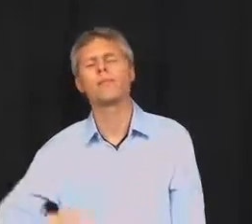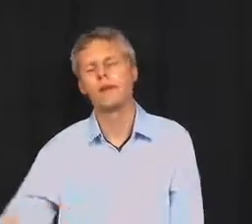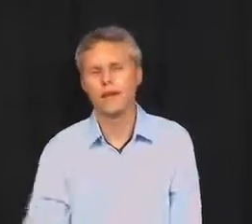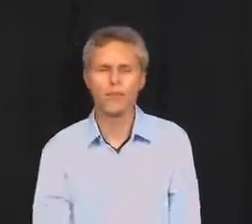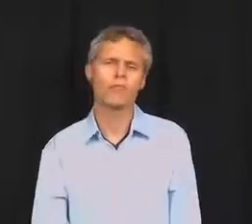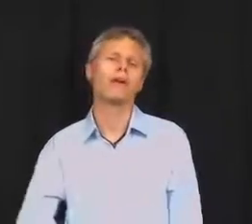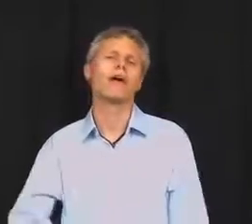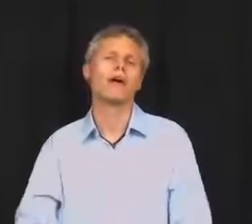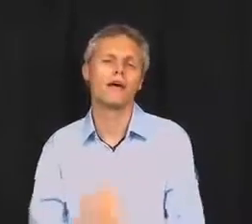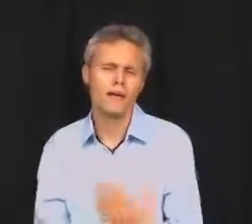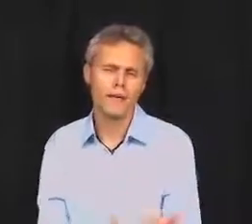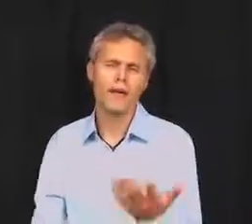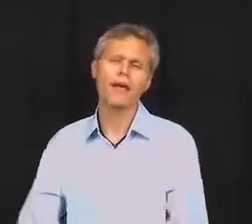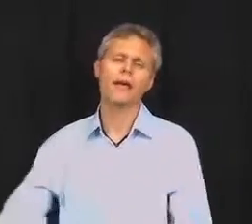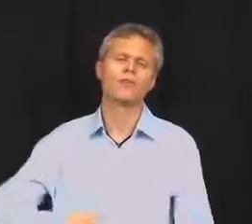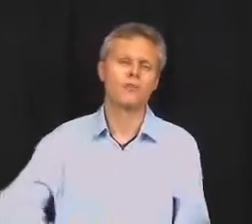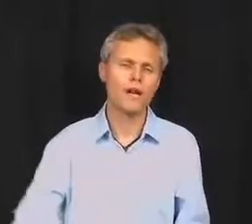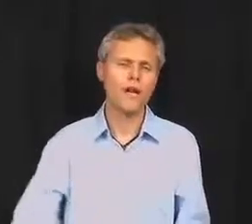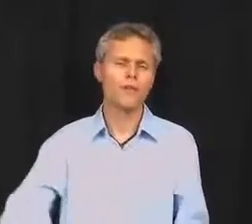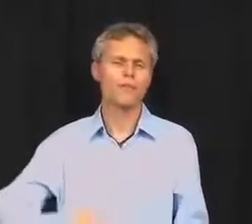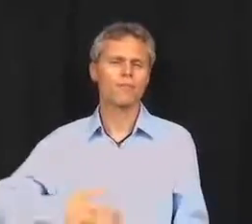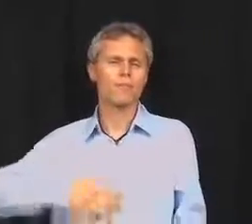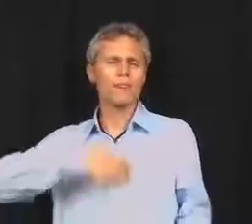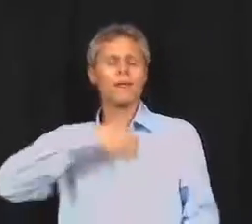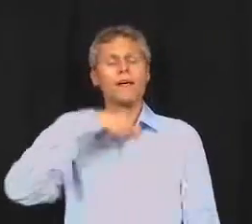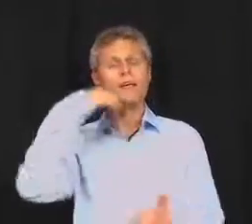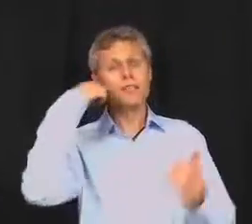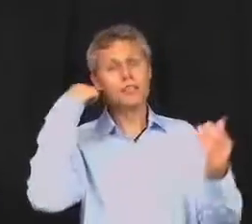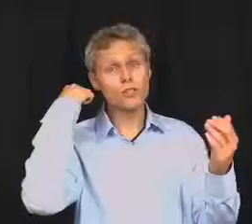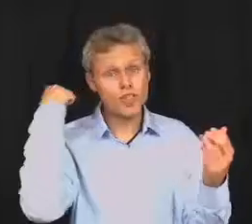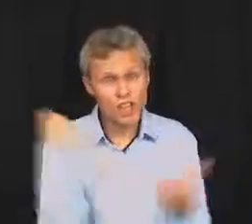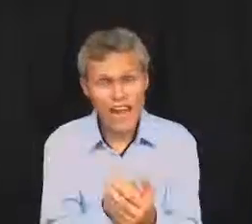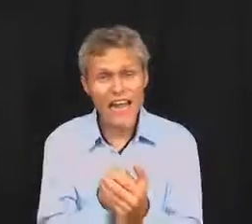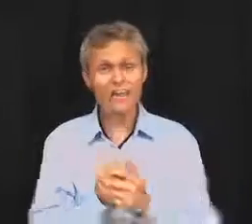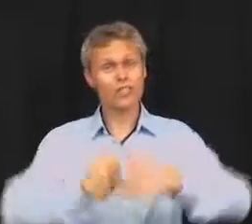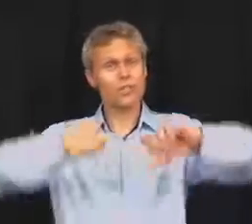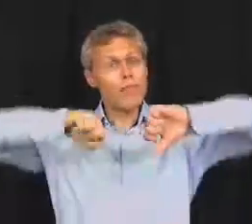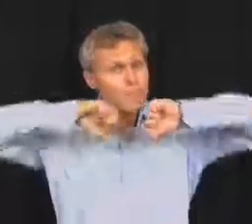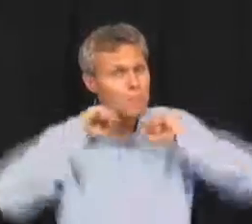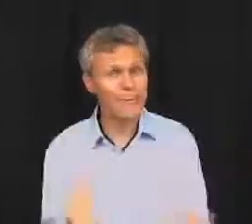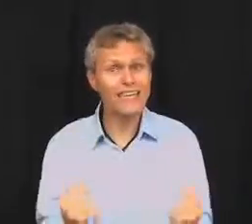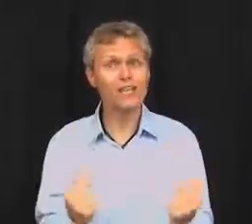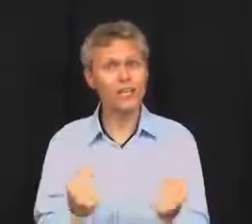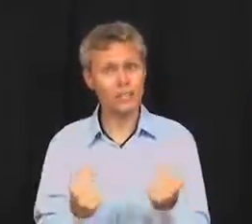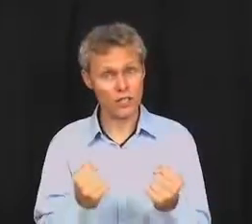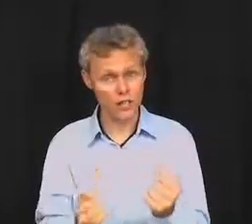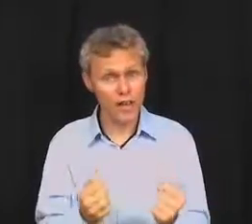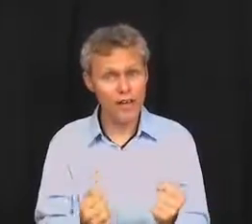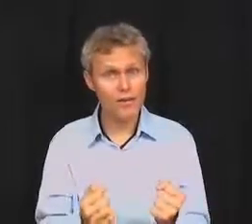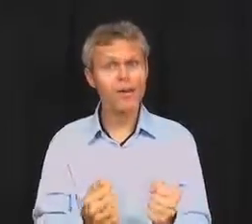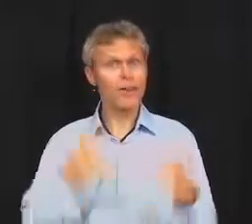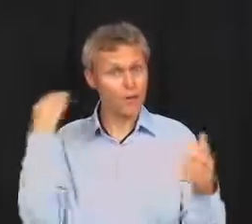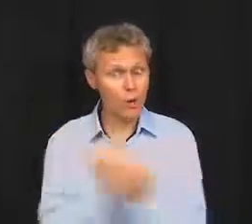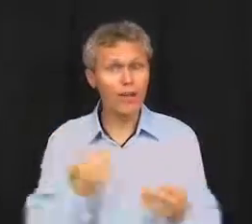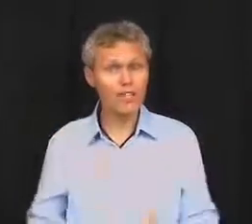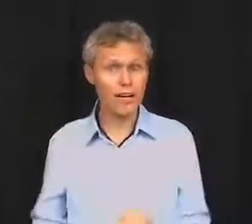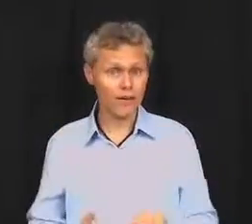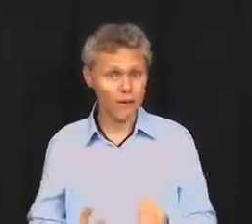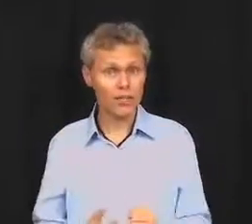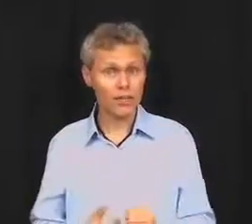thing every day, day after day. To change, to make big changes in your life, it requires a lot of energy.